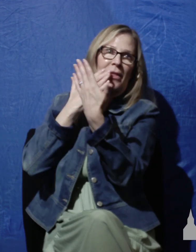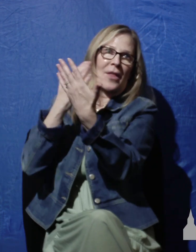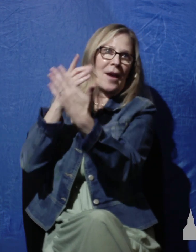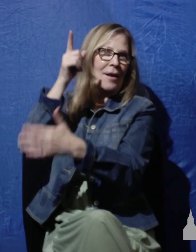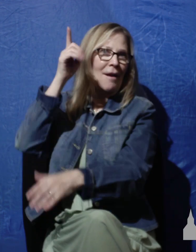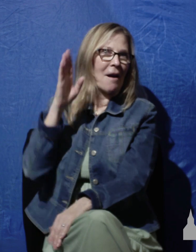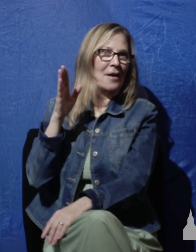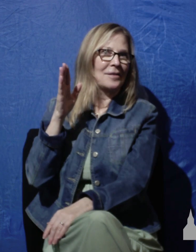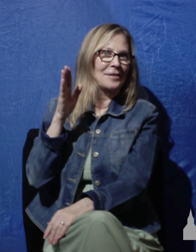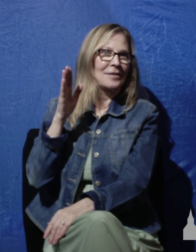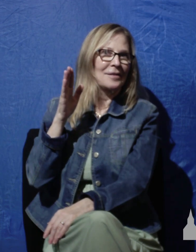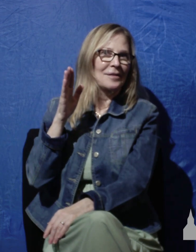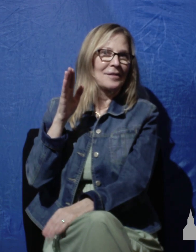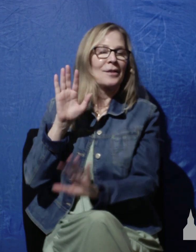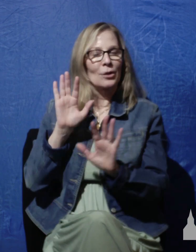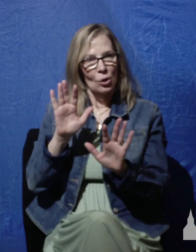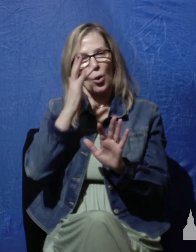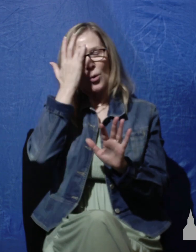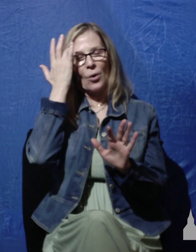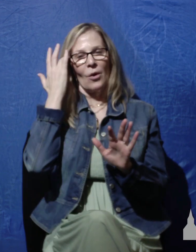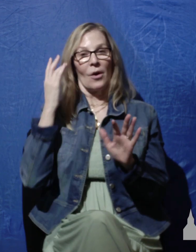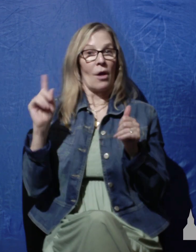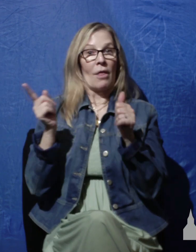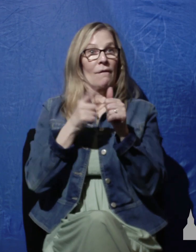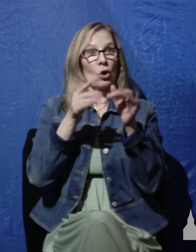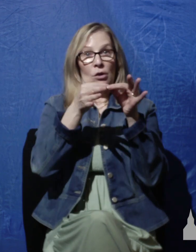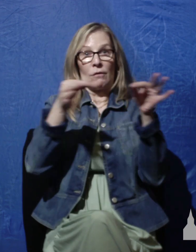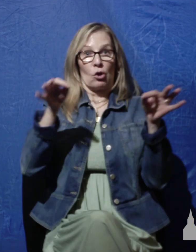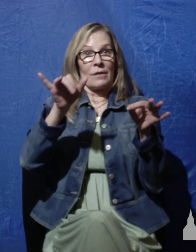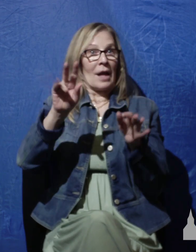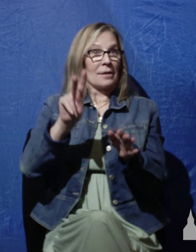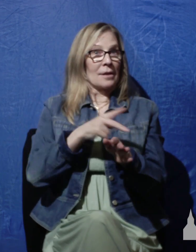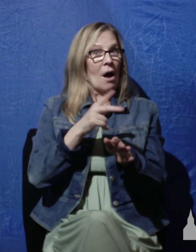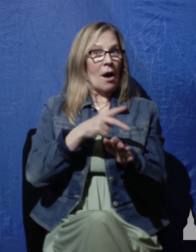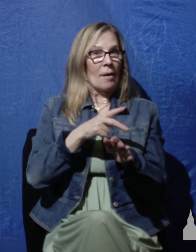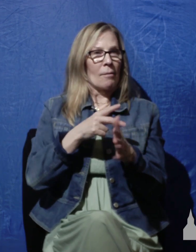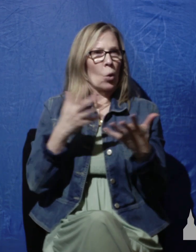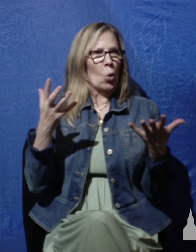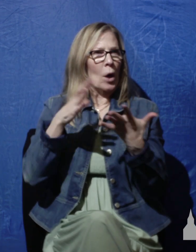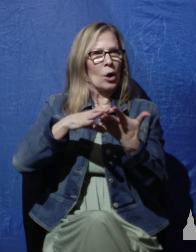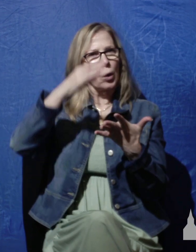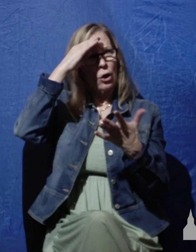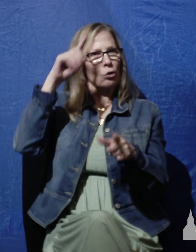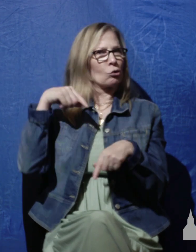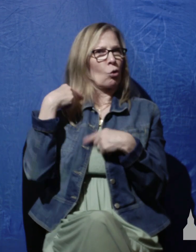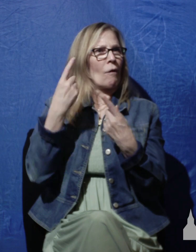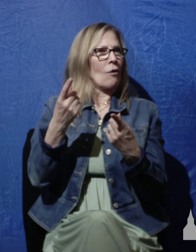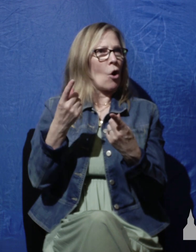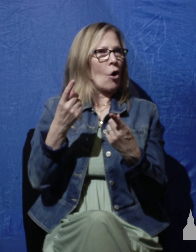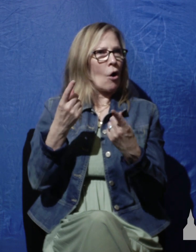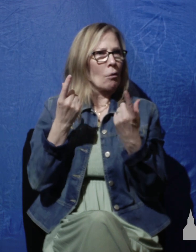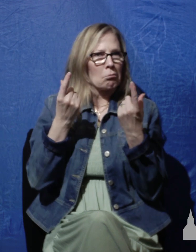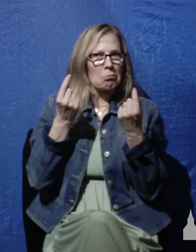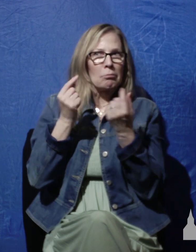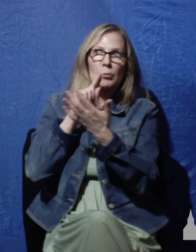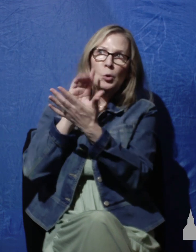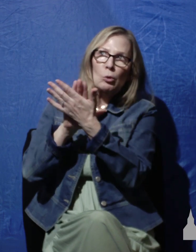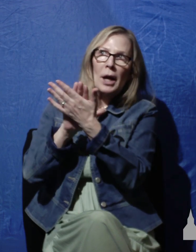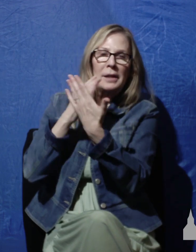first verse of this psalm, what do we know so far about praising and thanking God? Well, we know that